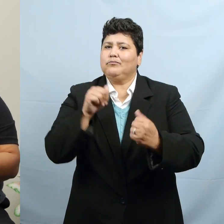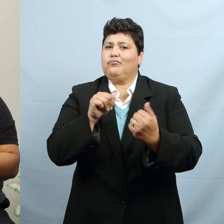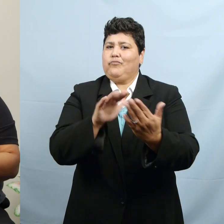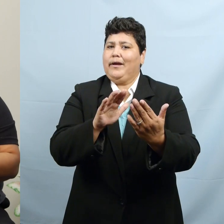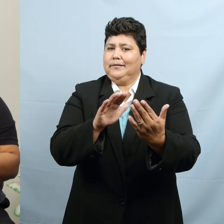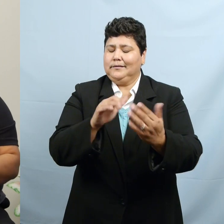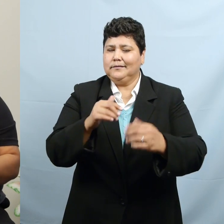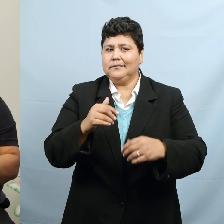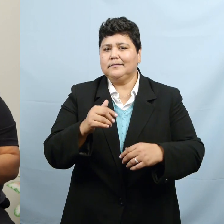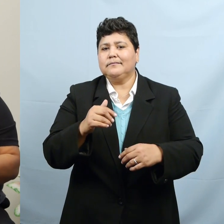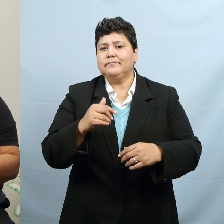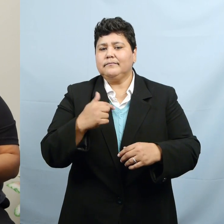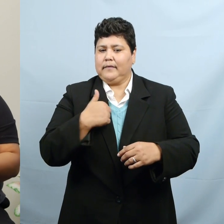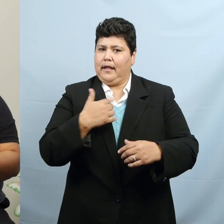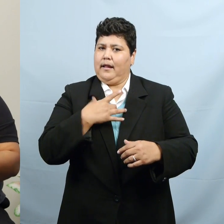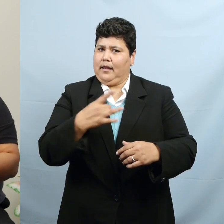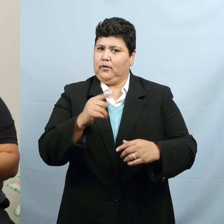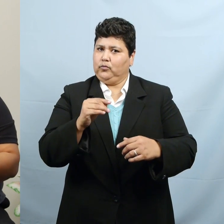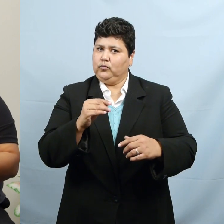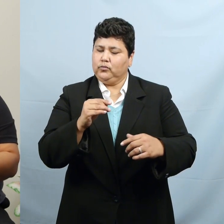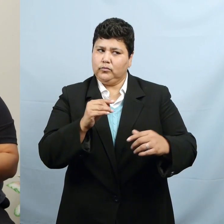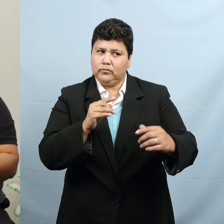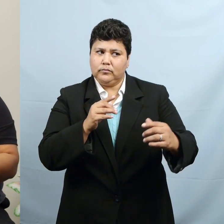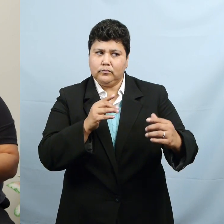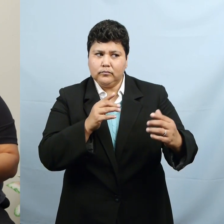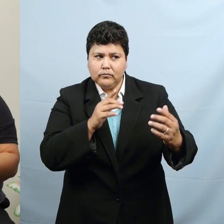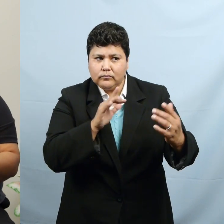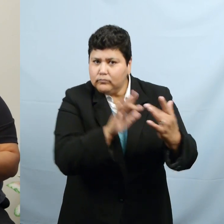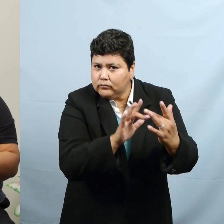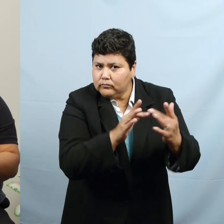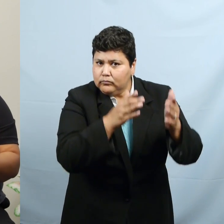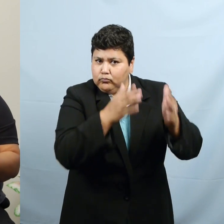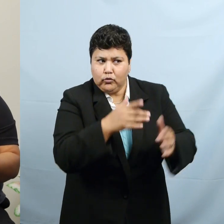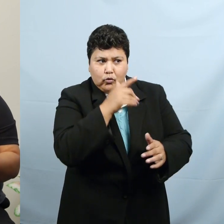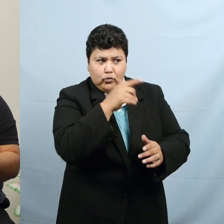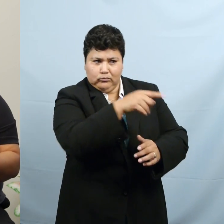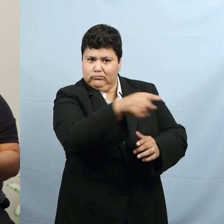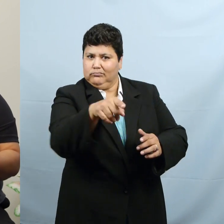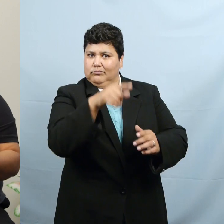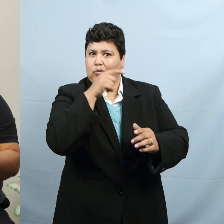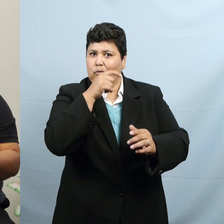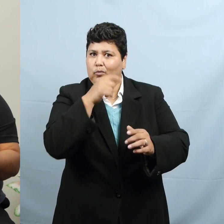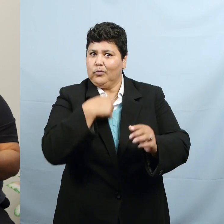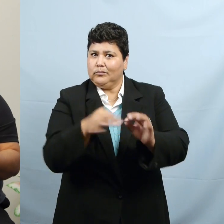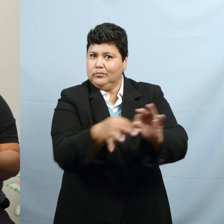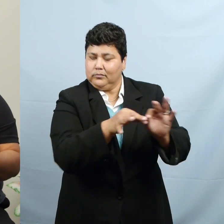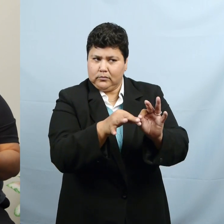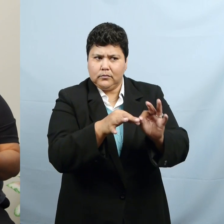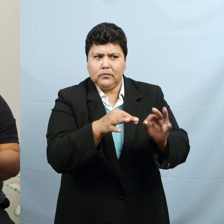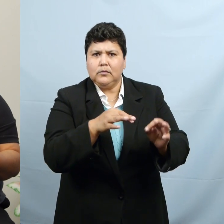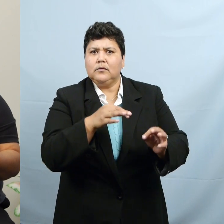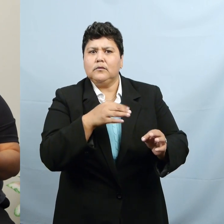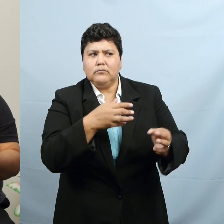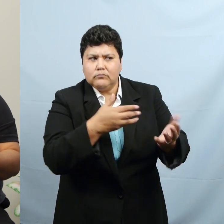people involved to find out who, what, and why. So as far as the information is concerned